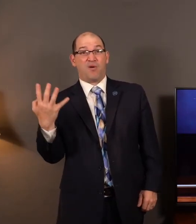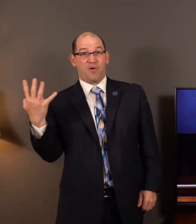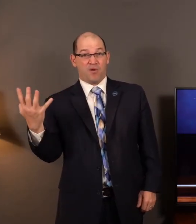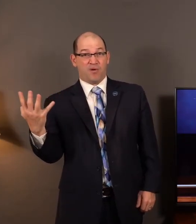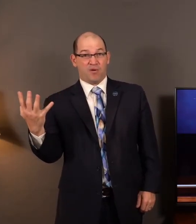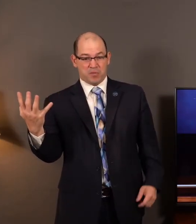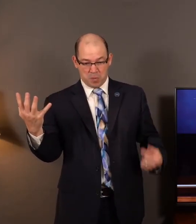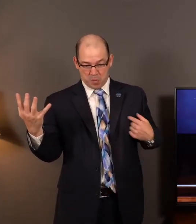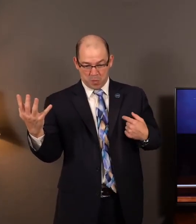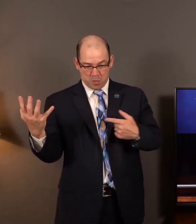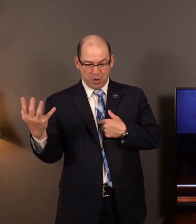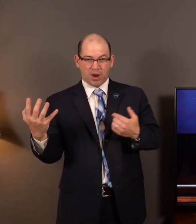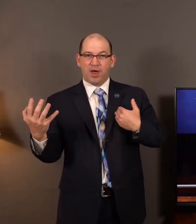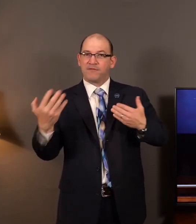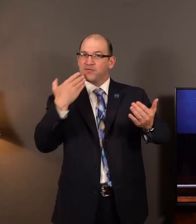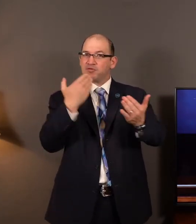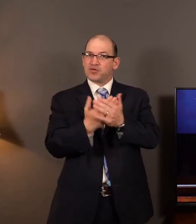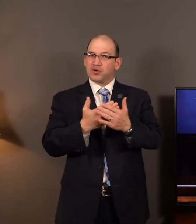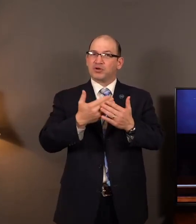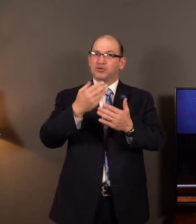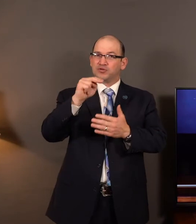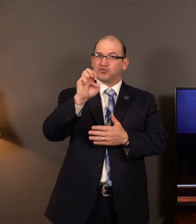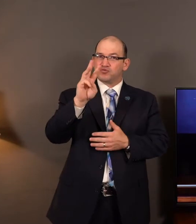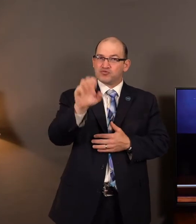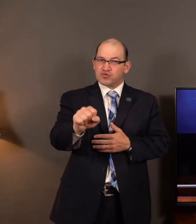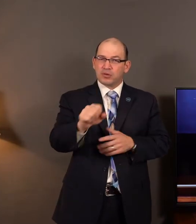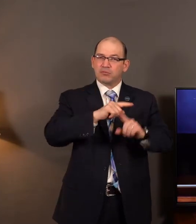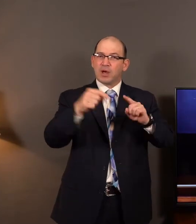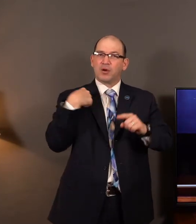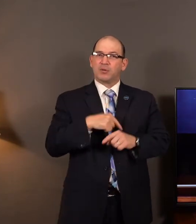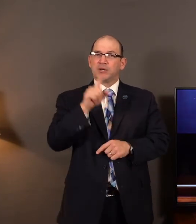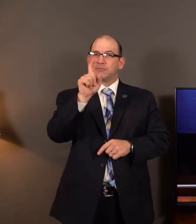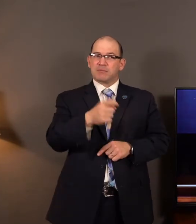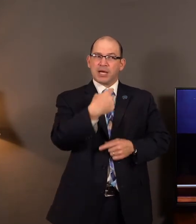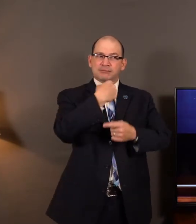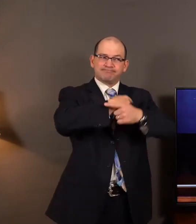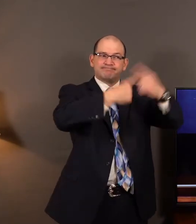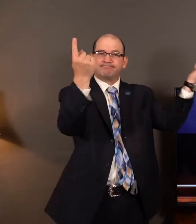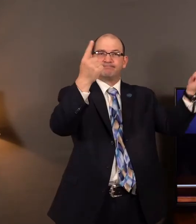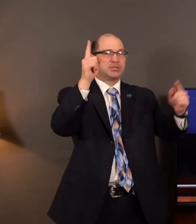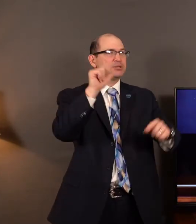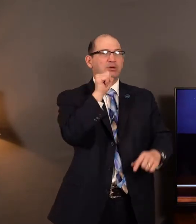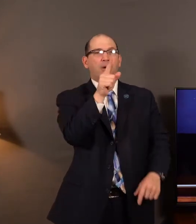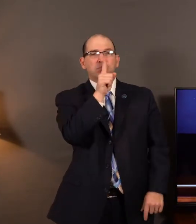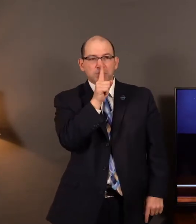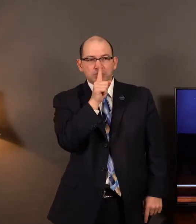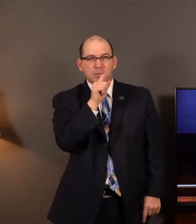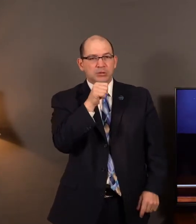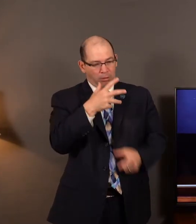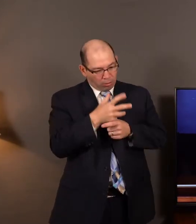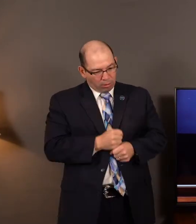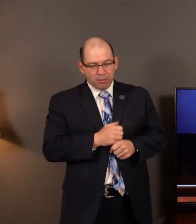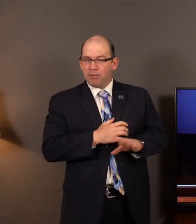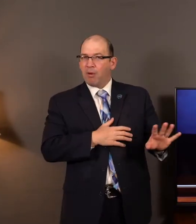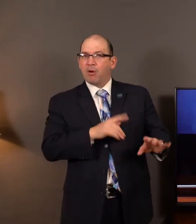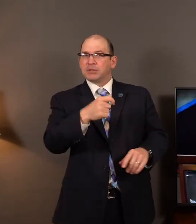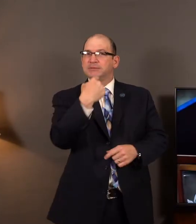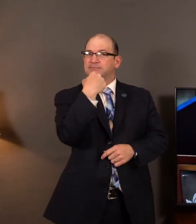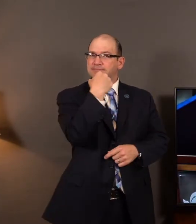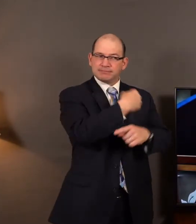have the good news of salvation, but we must not keep it to ourselves. We could talk all day long about everything that is wrong in